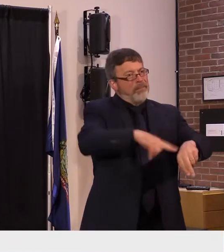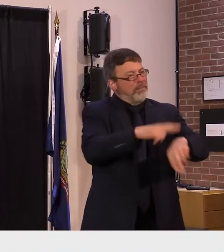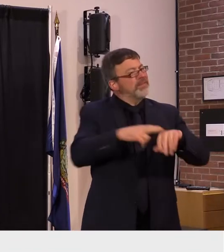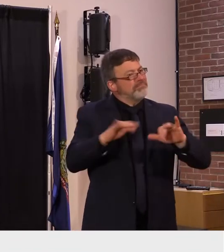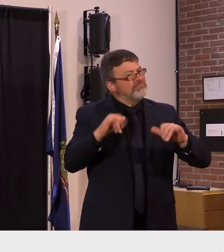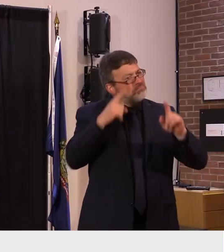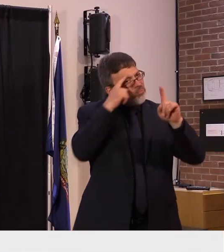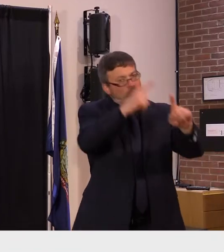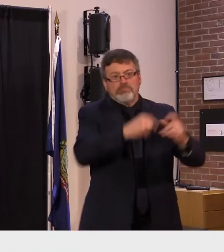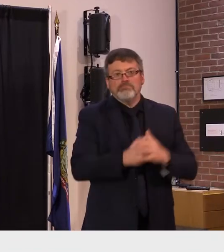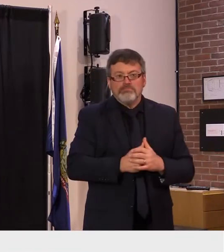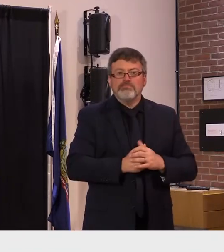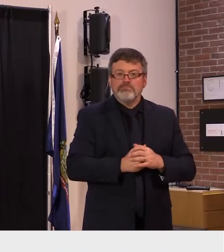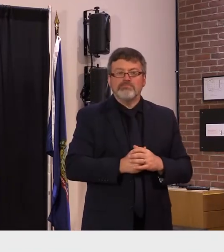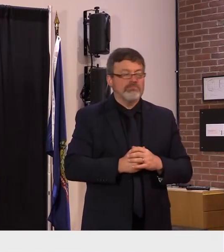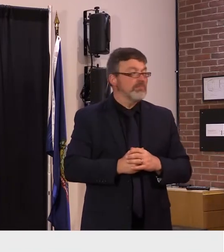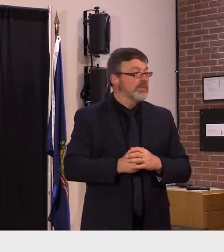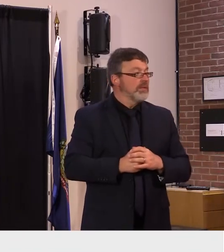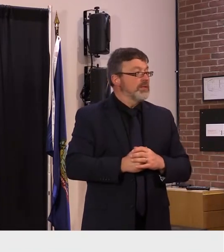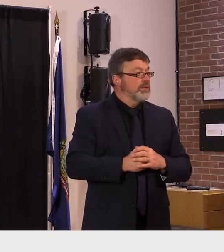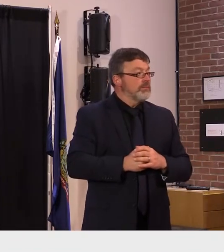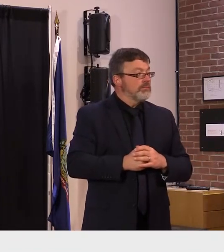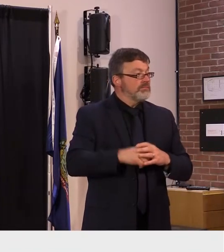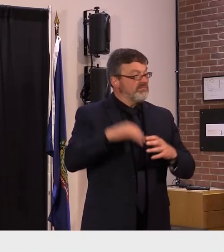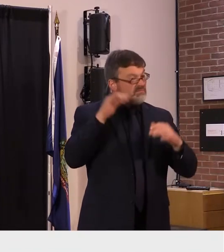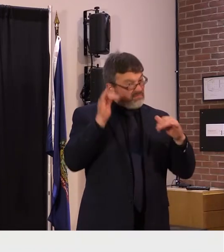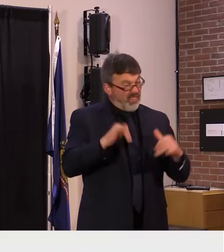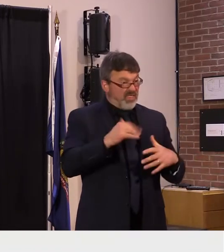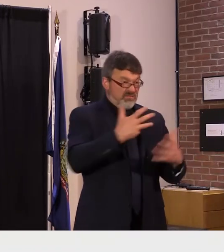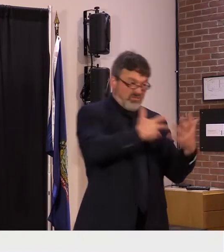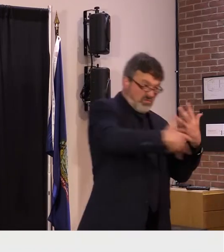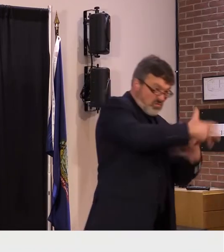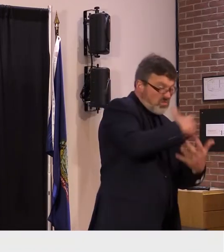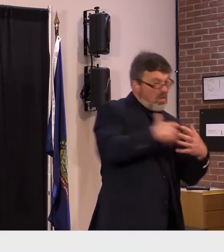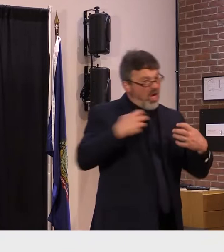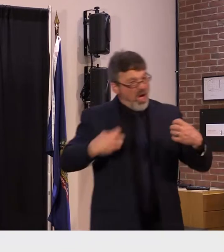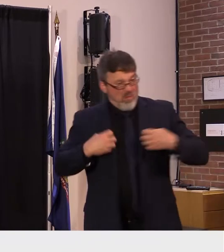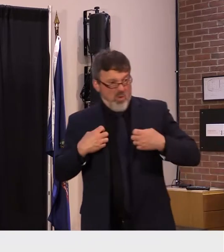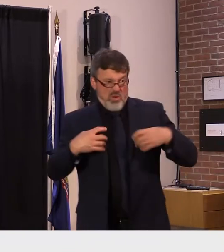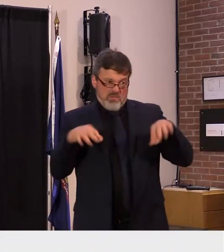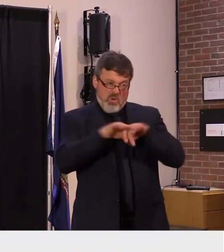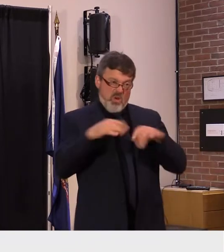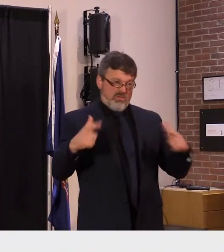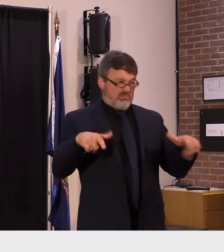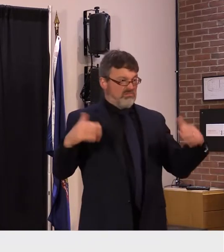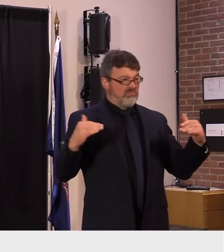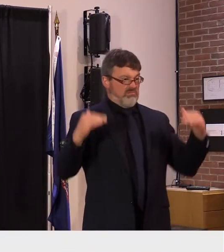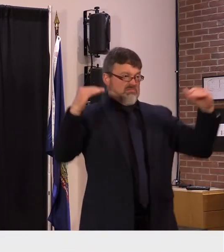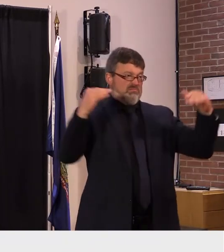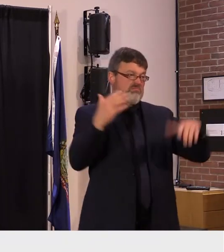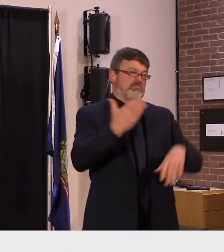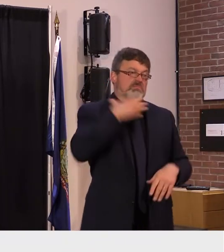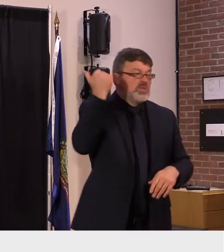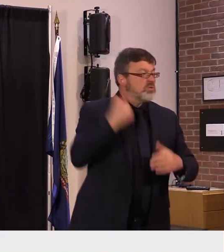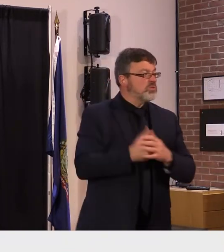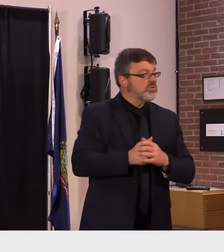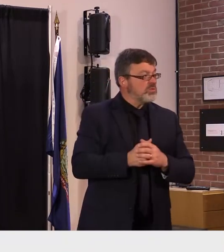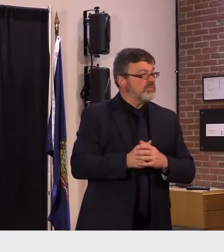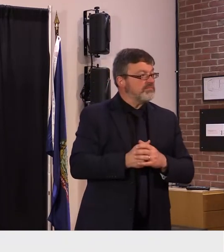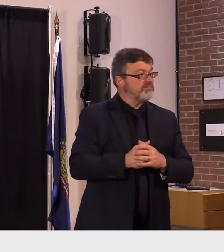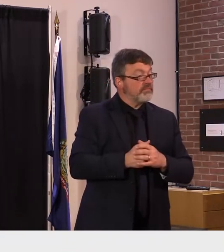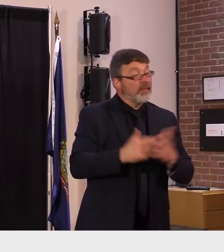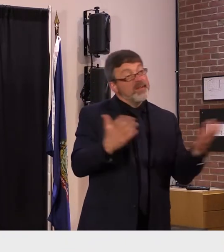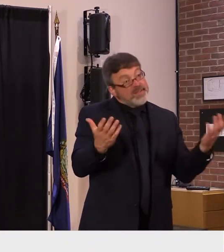includes improving our social and emotional well-being focusing efforts on addressing substance use and